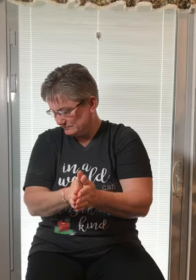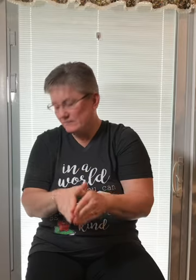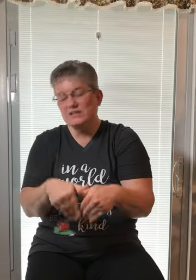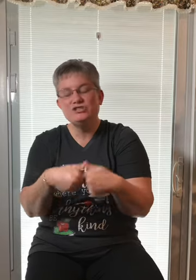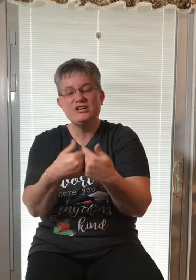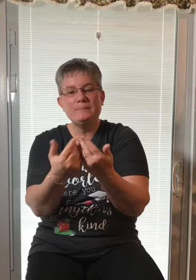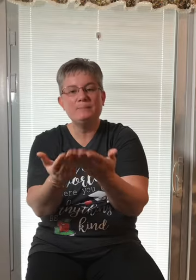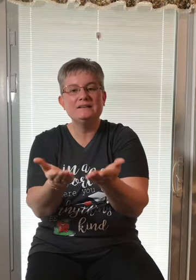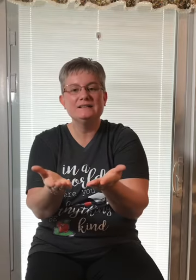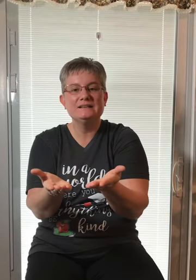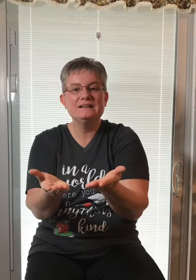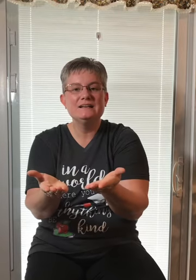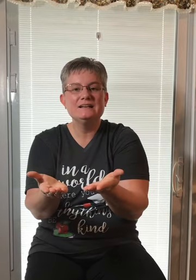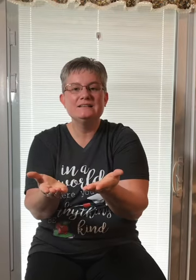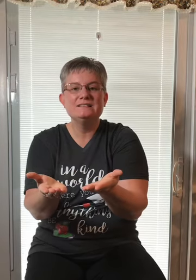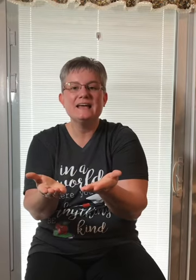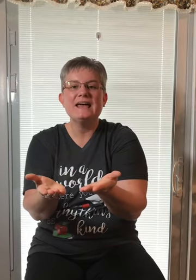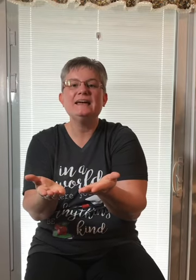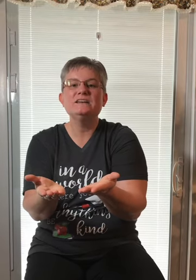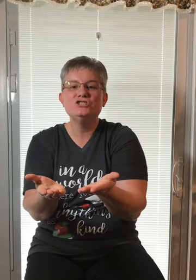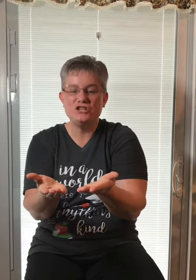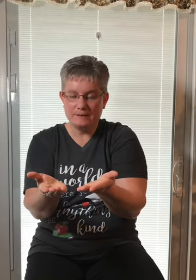Chip. Say chip.